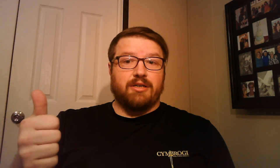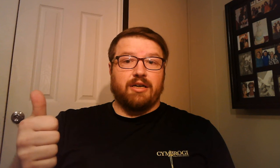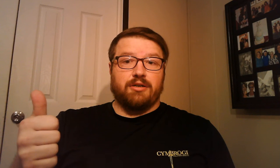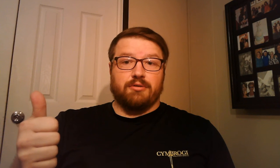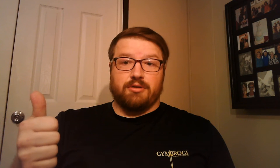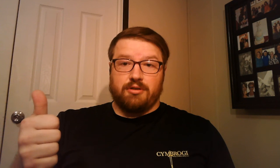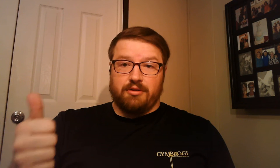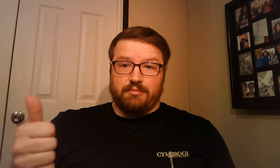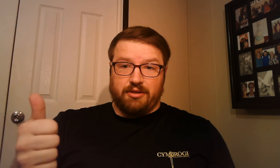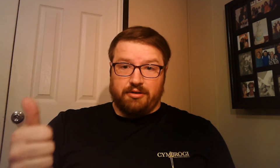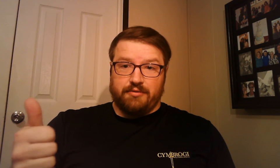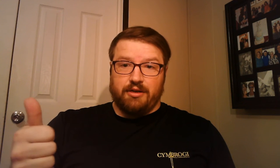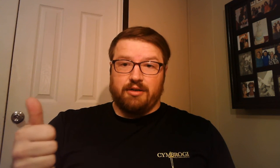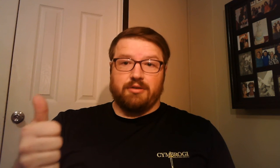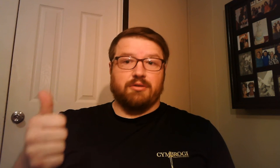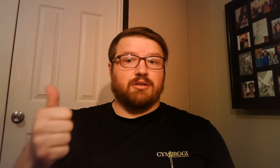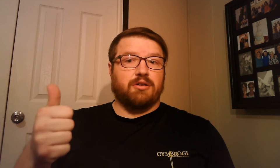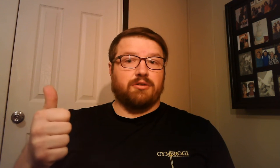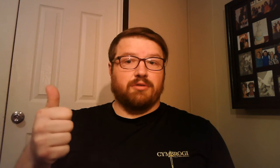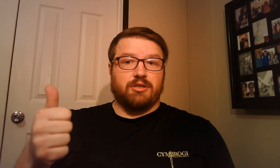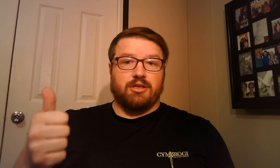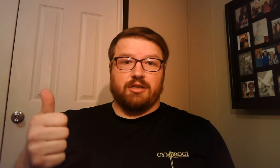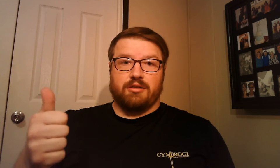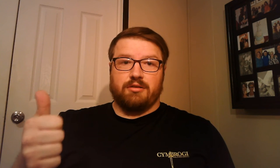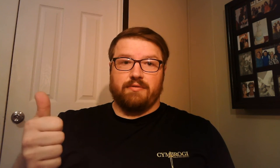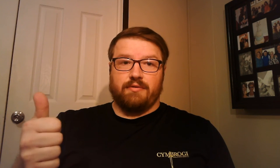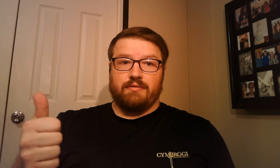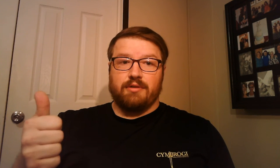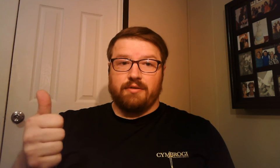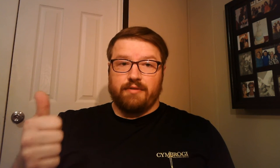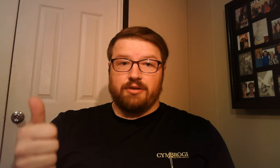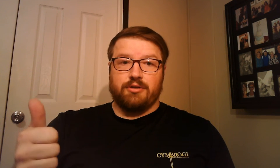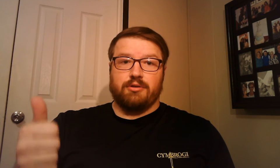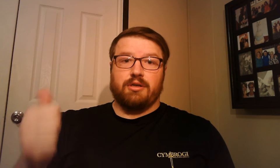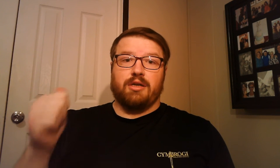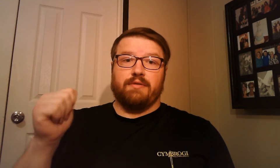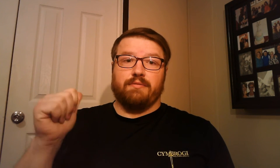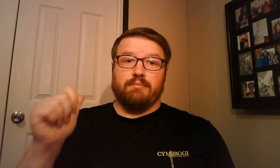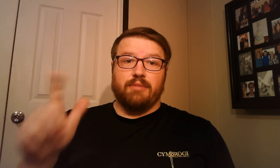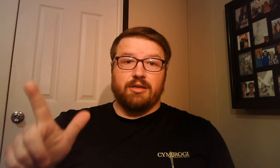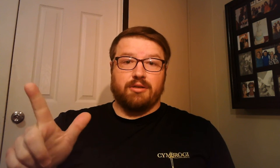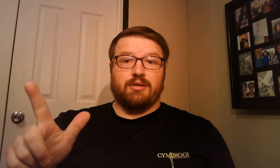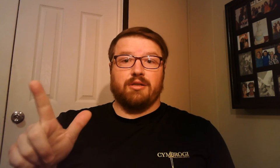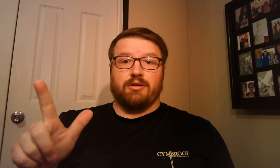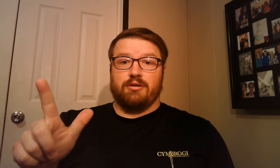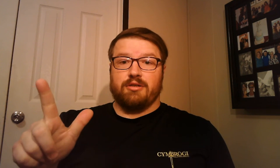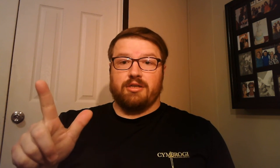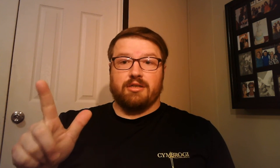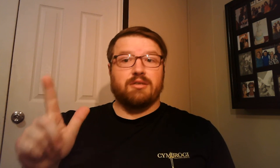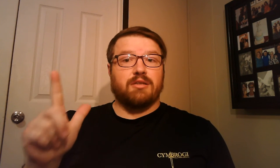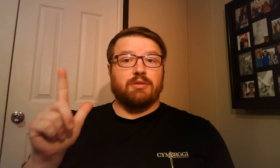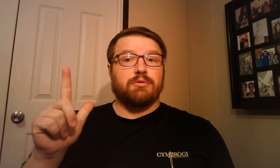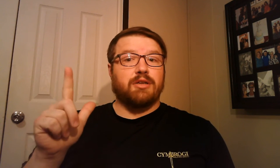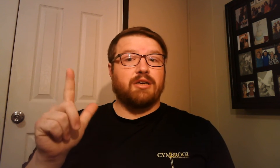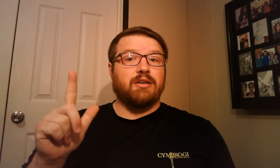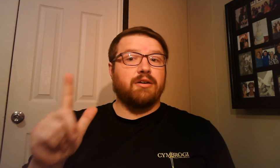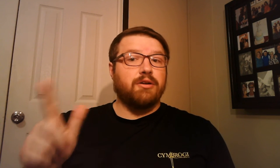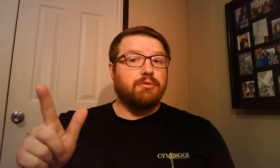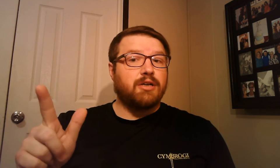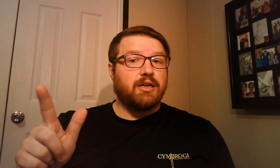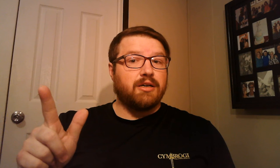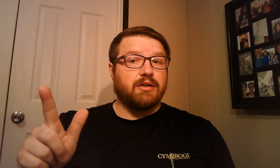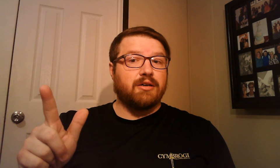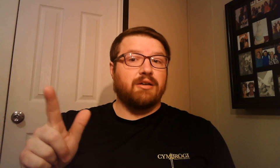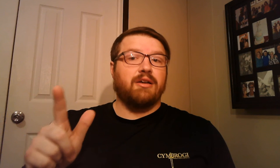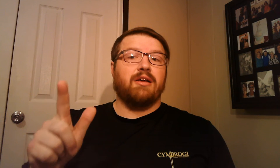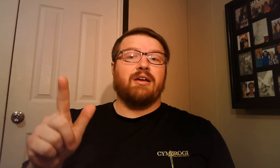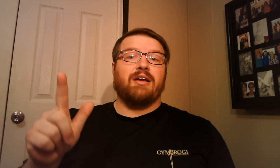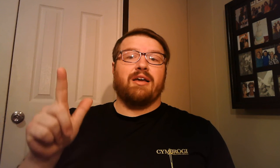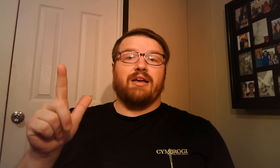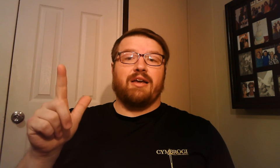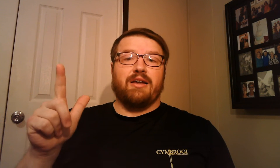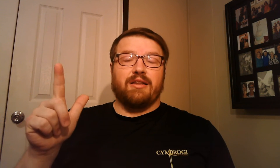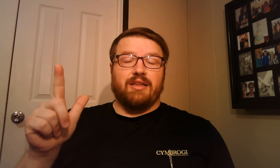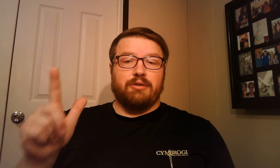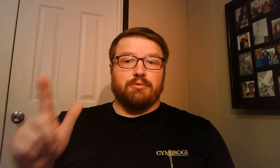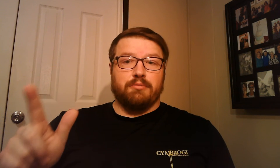dangerous to themselves and others and increase chances of injury. If mentally they're exhausted, they will take in no data and they will